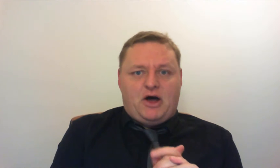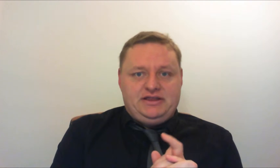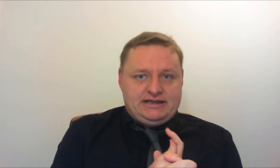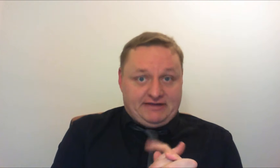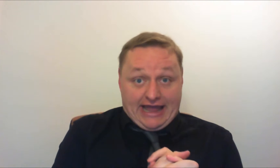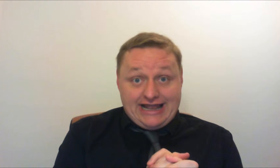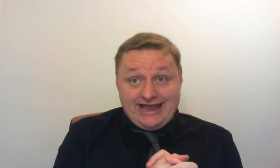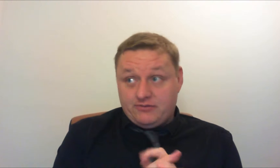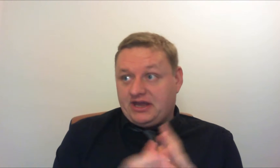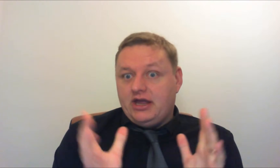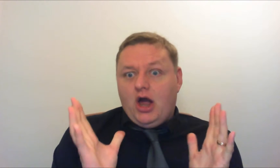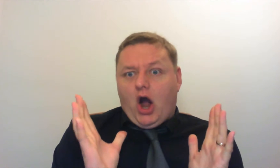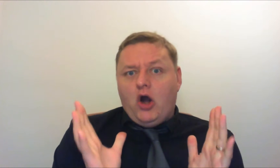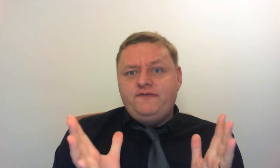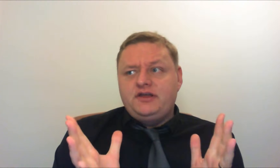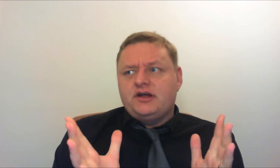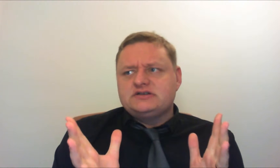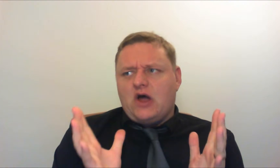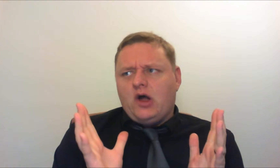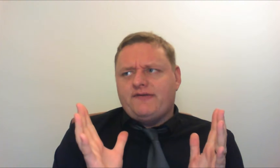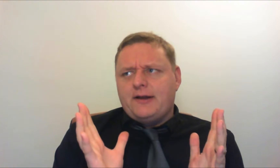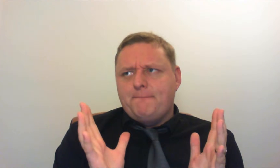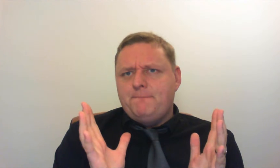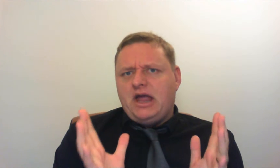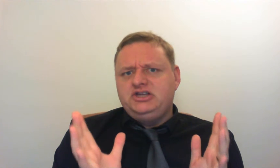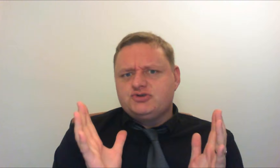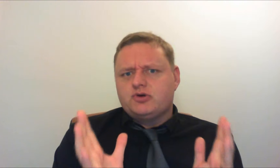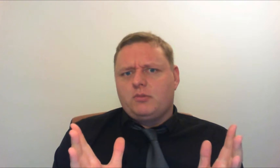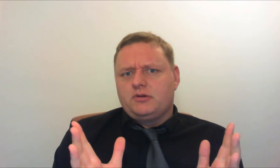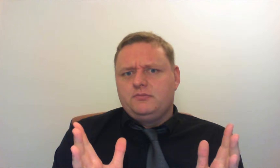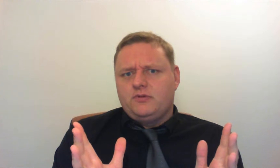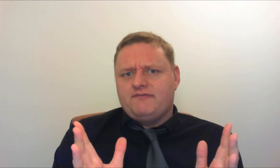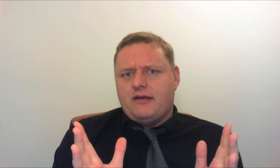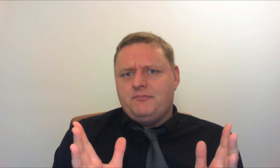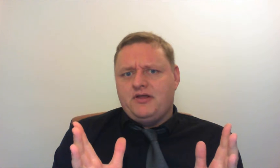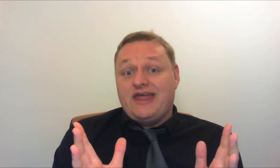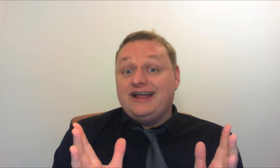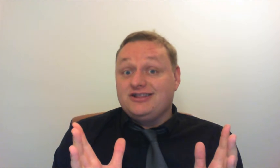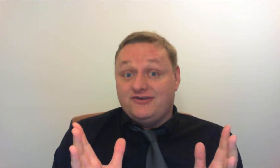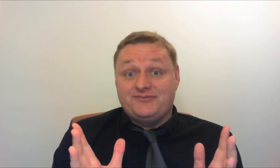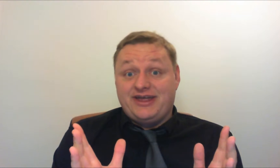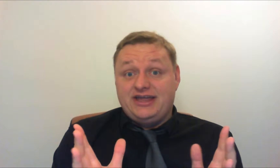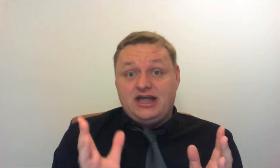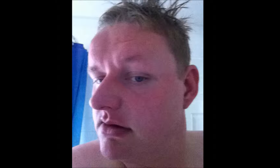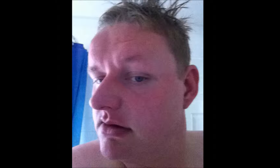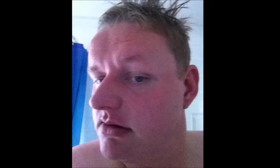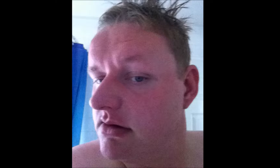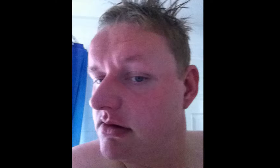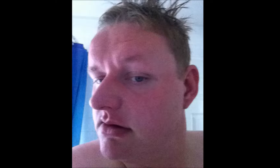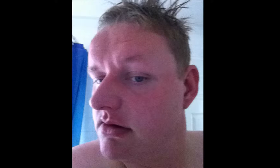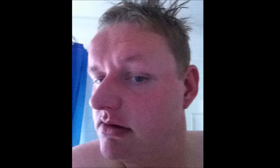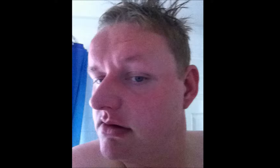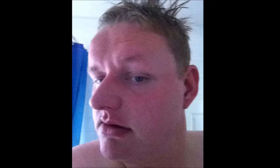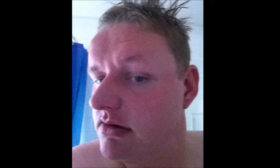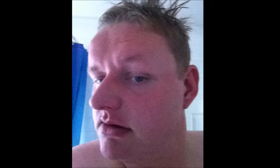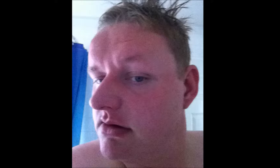bite the living hell out of me over the years I've had a major problem with them but this picture I believe it will not was only taken